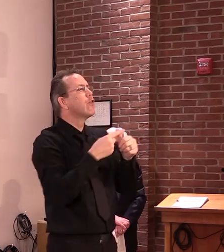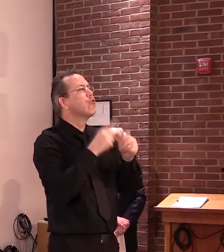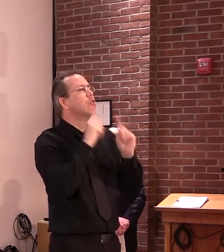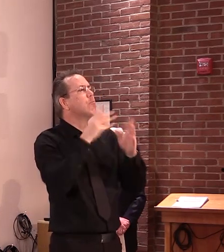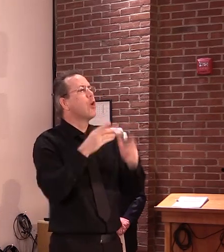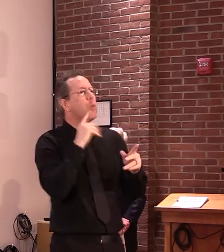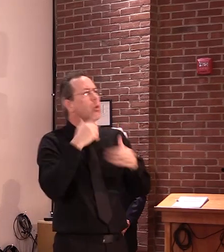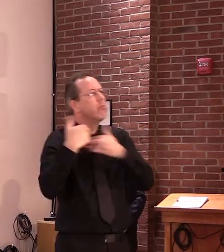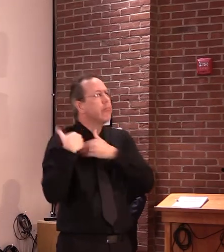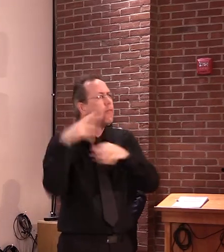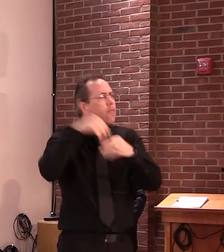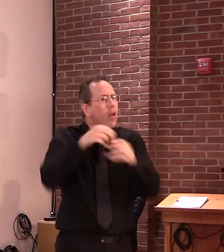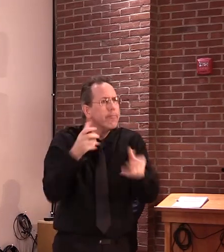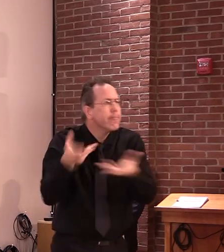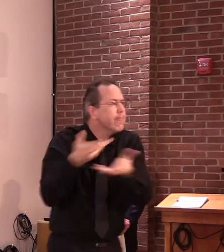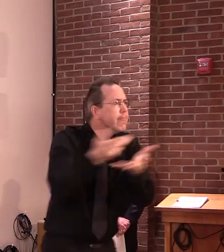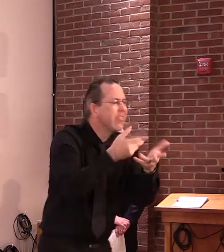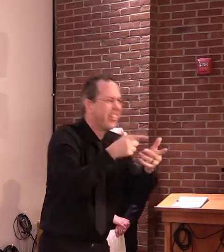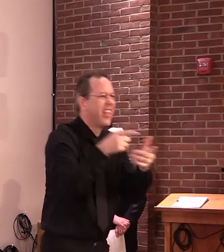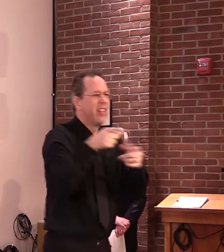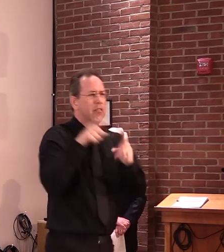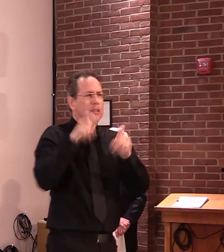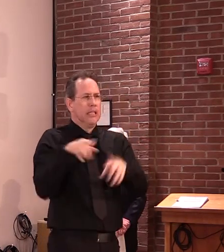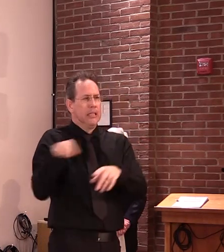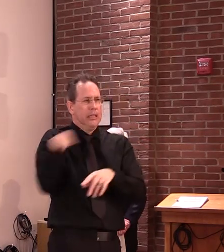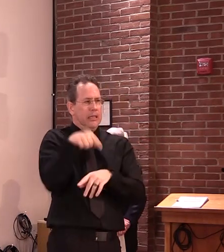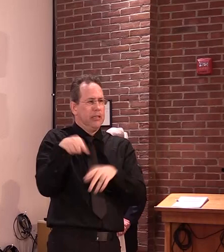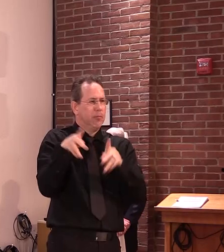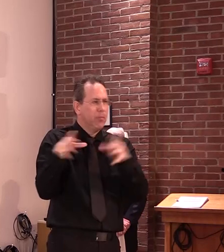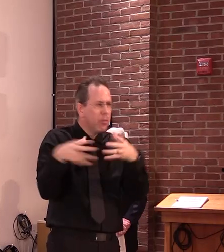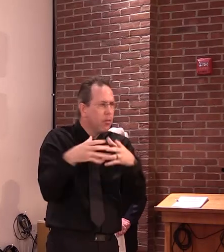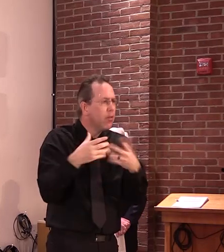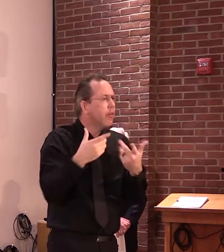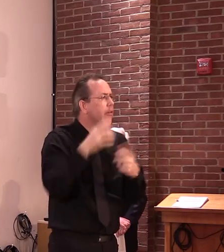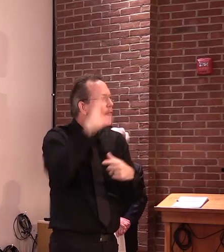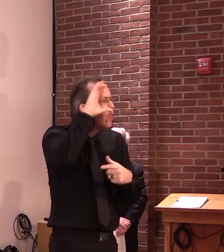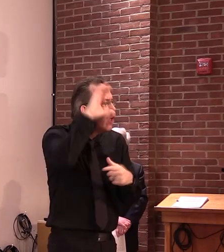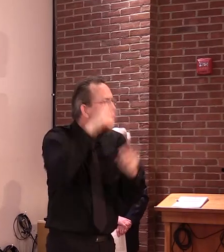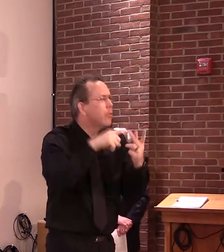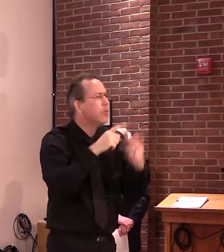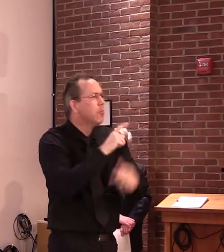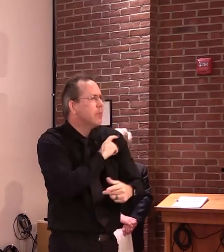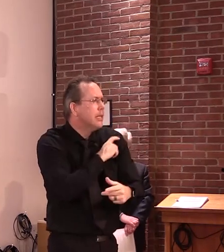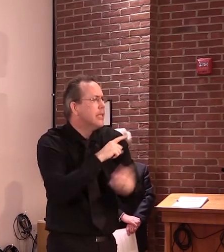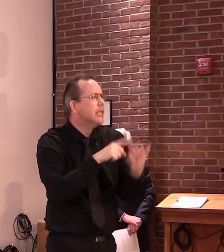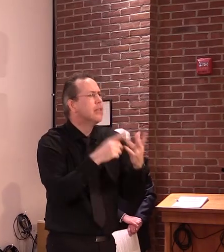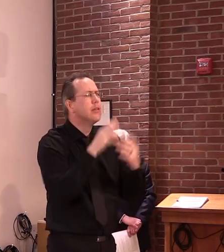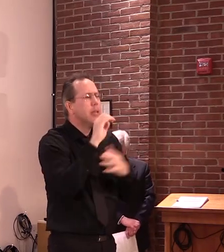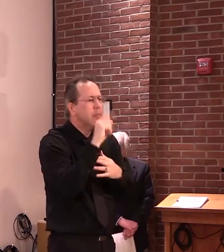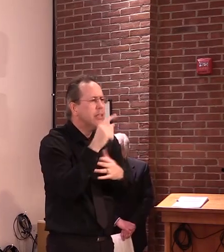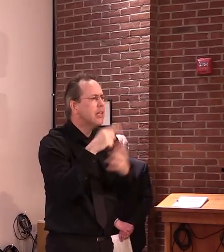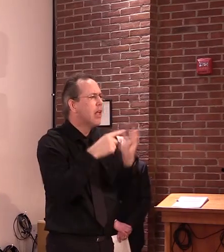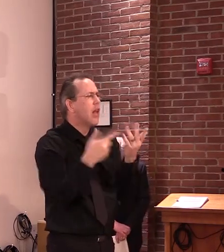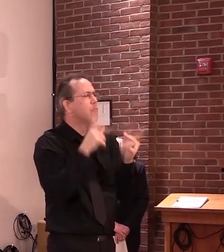and law enforcement, healthcare workers, and childcare providers serving essential workers.